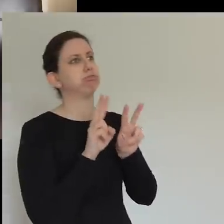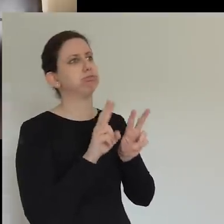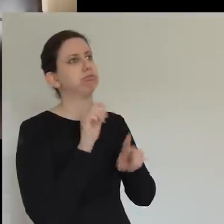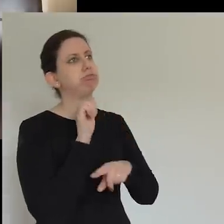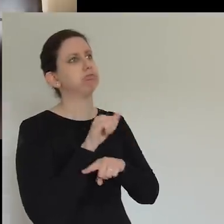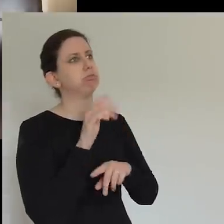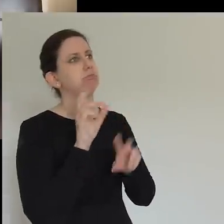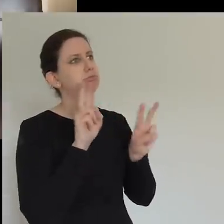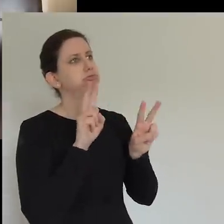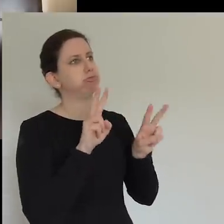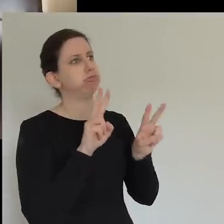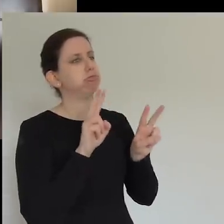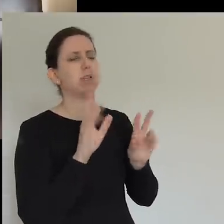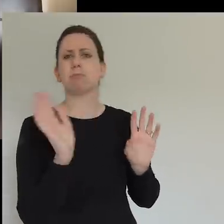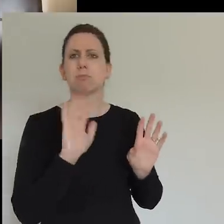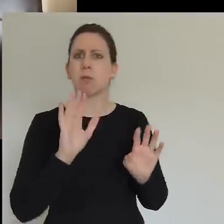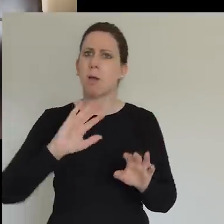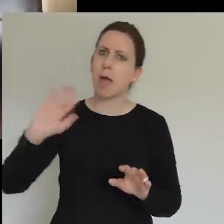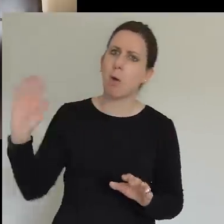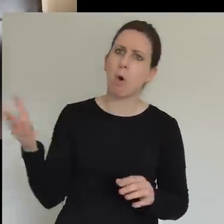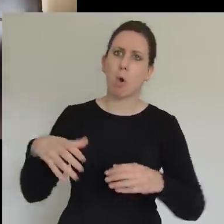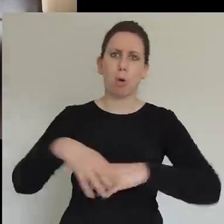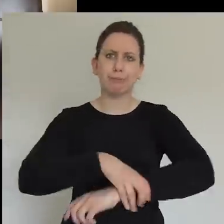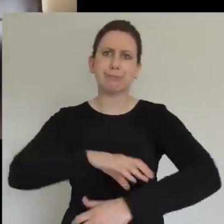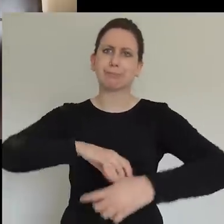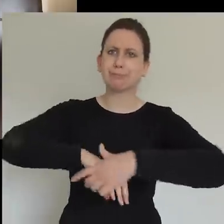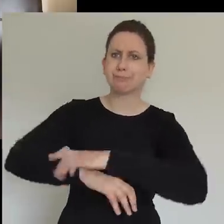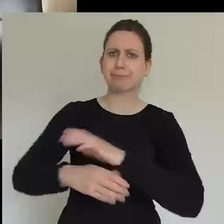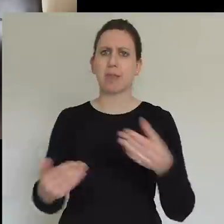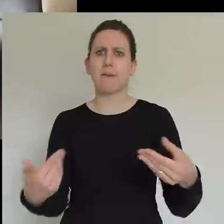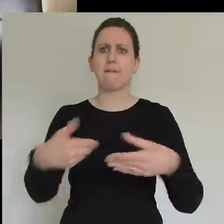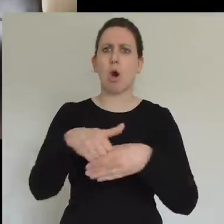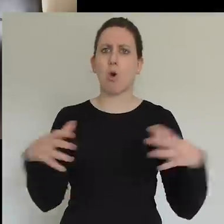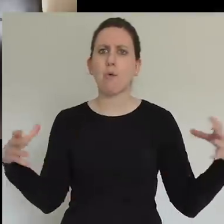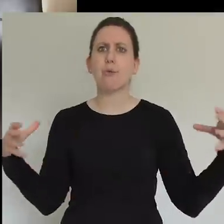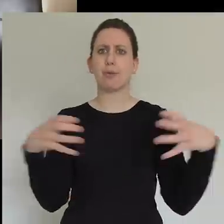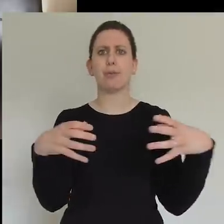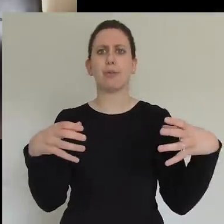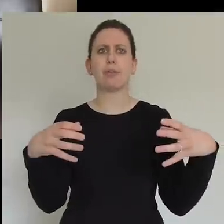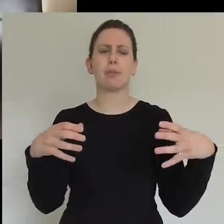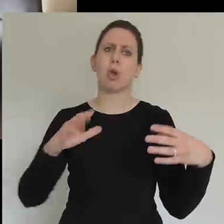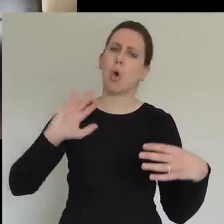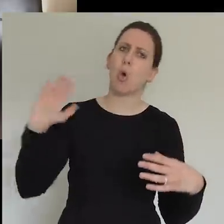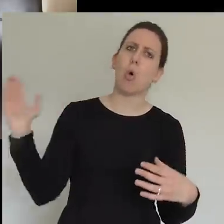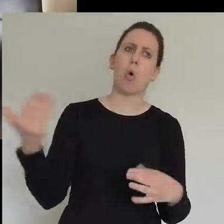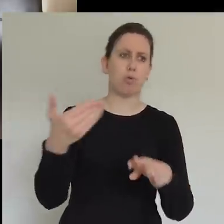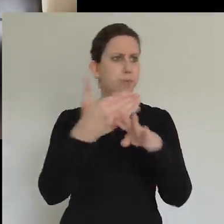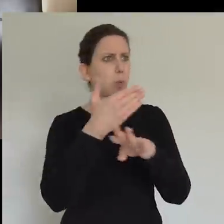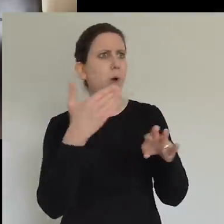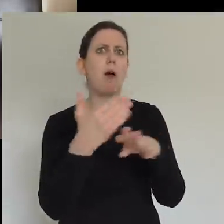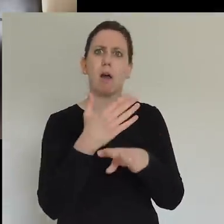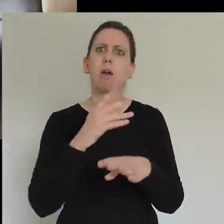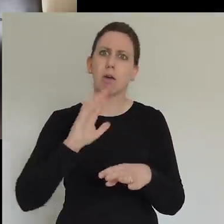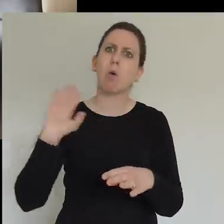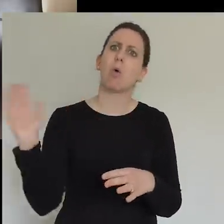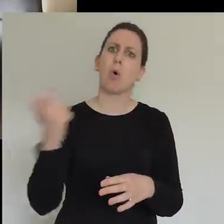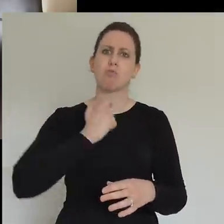They weren't passengers. They were participators. They all had a role to play. And the apostles and the prophets and the evangelists were